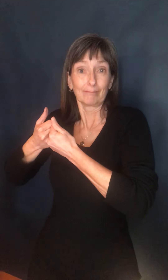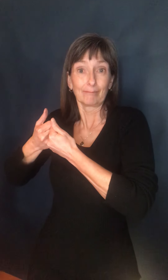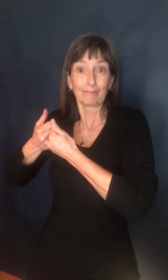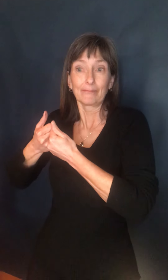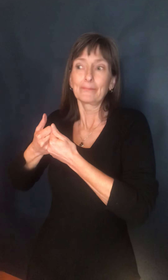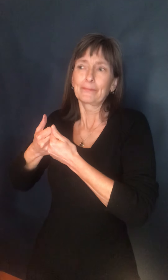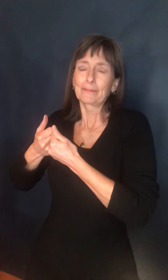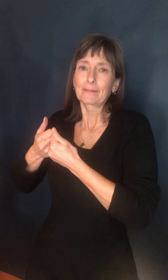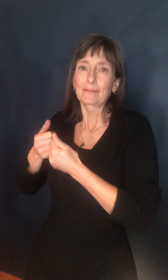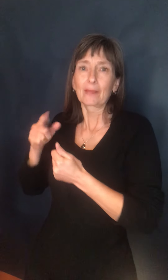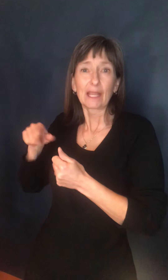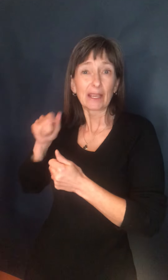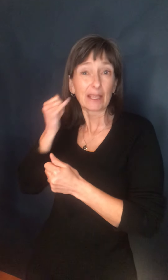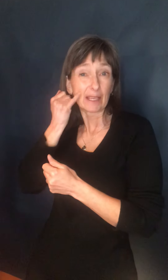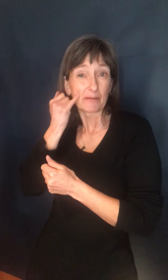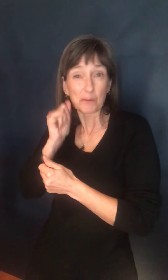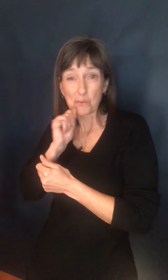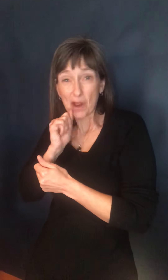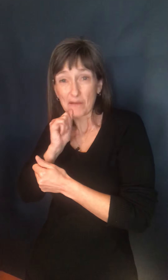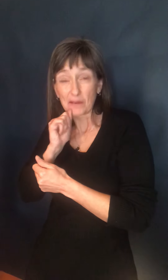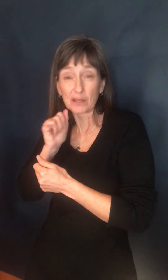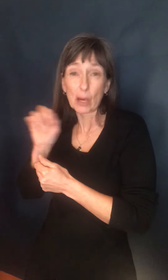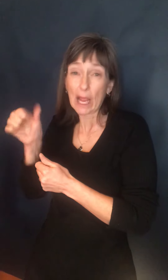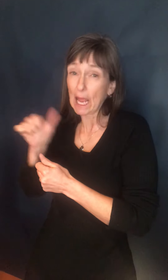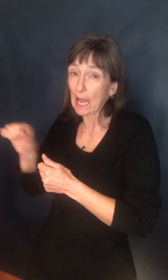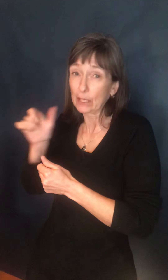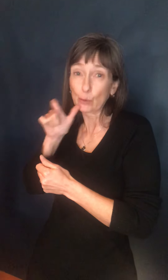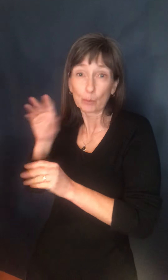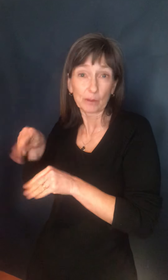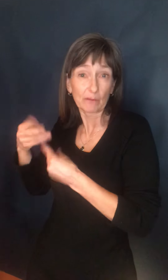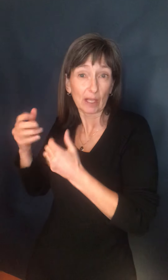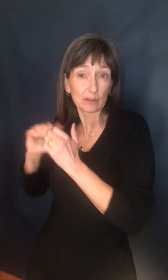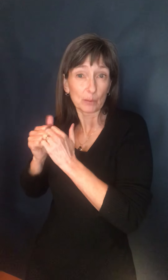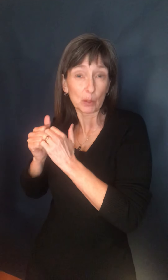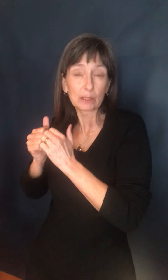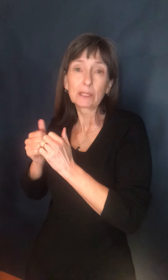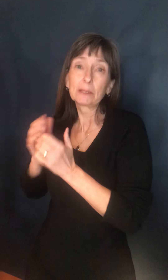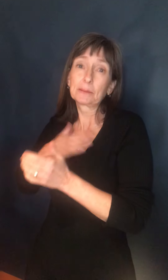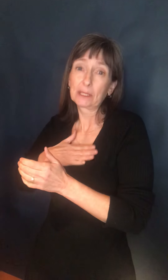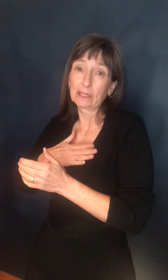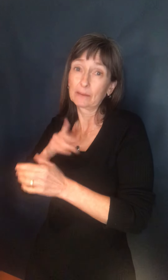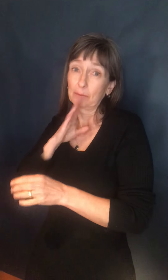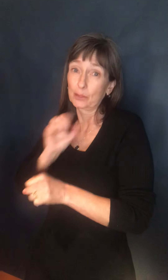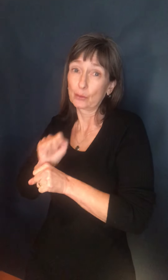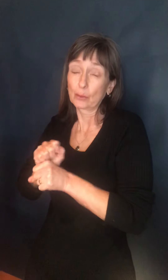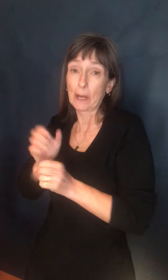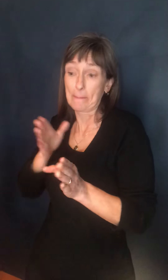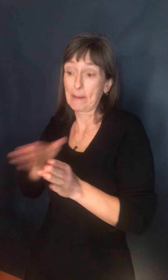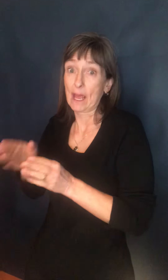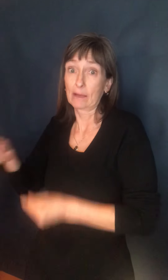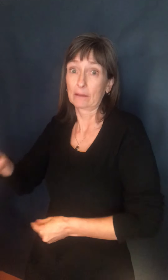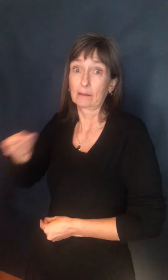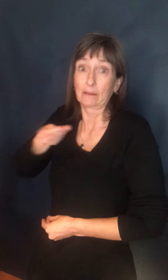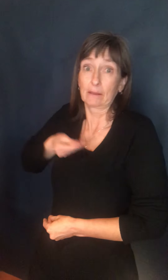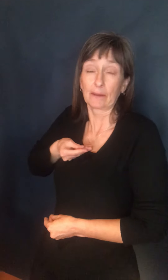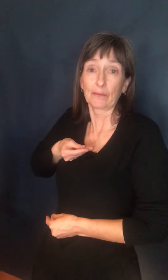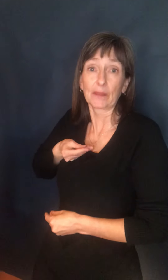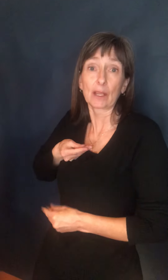including private recreational and community-based sports providers, to submit a return sport plan with SportML or the Department of